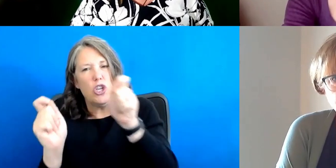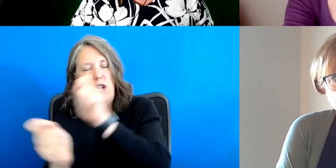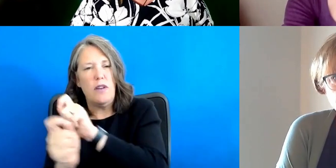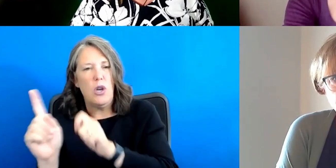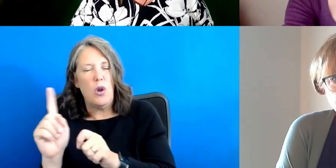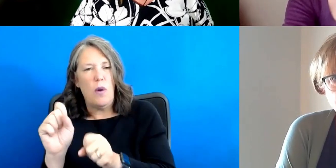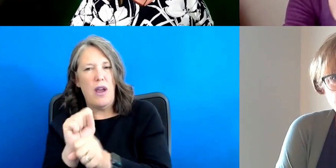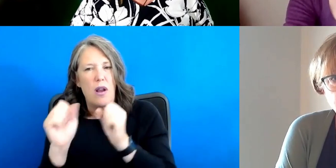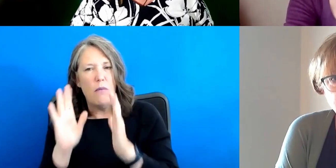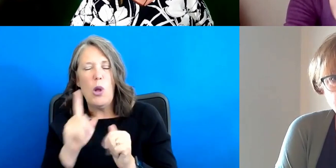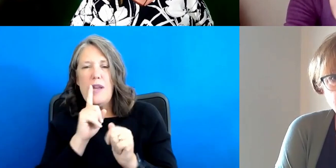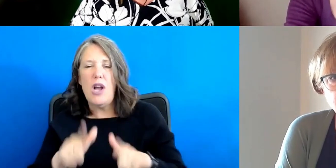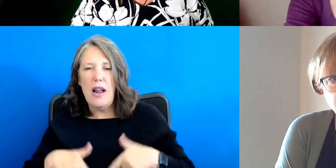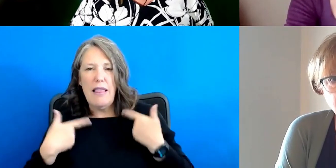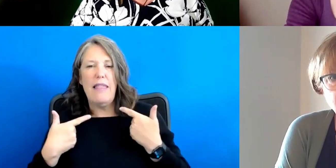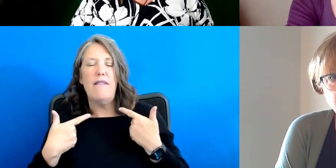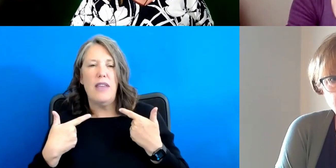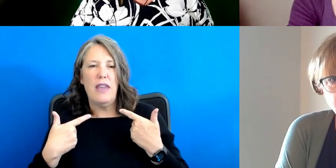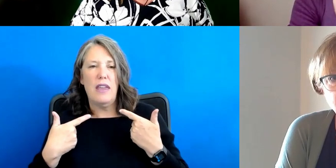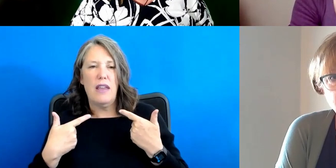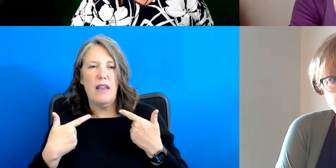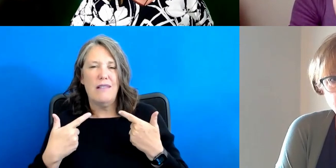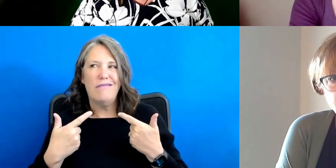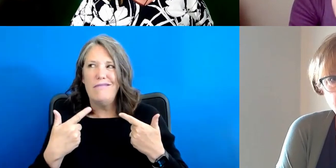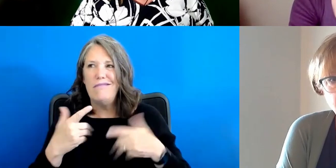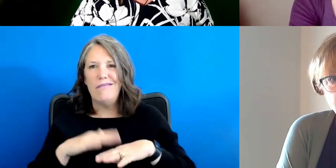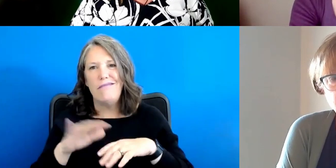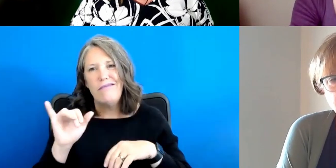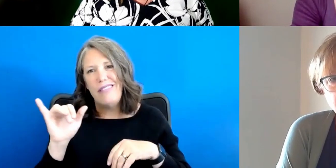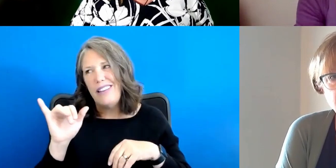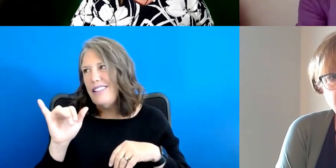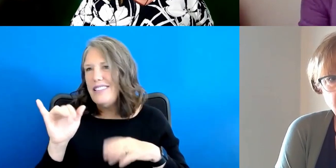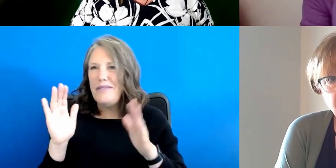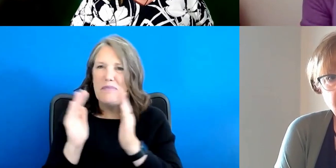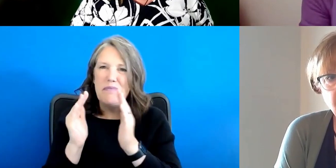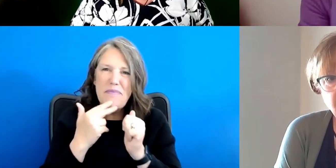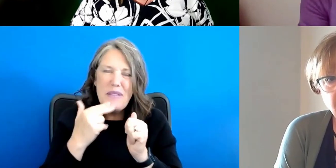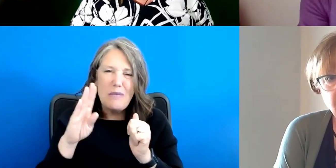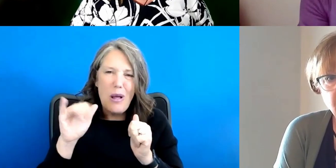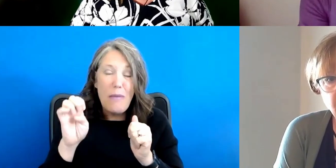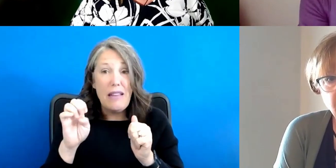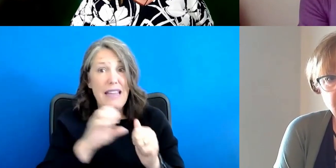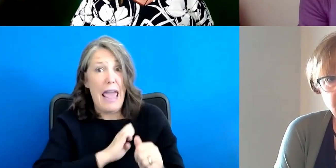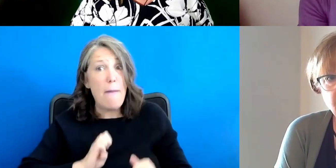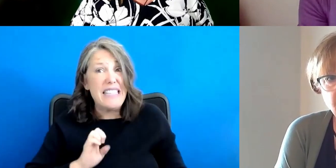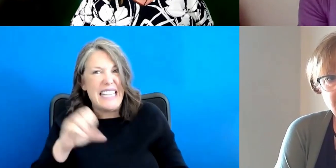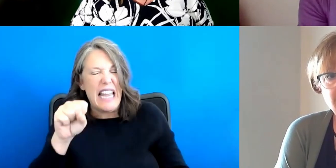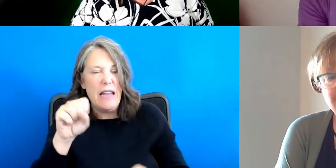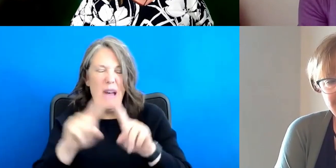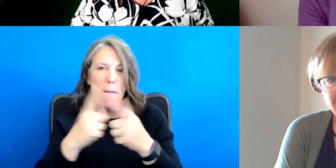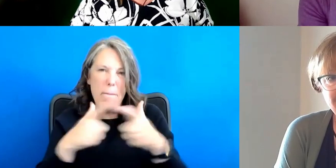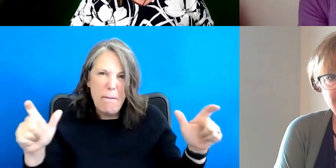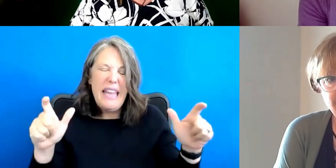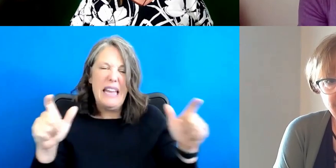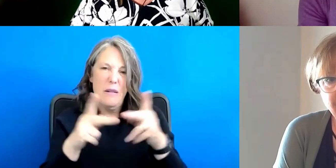are actually living on, on like a small base, you know, it's the embassy, but it's a, really large place